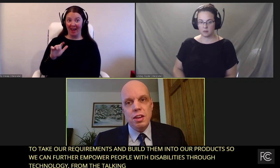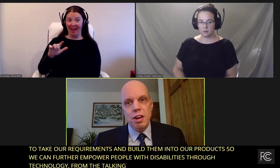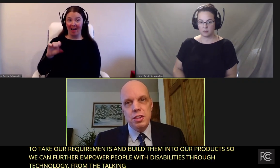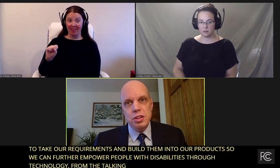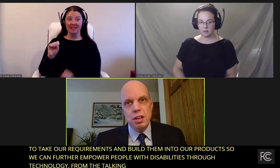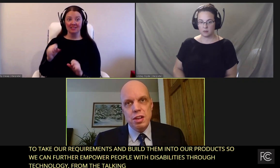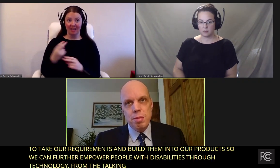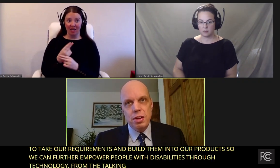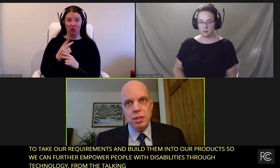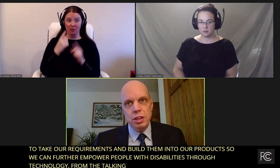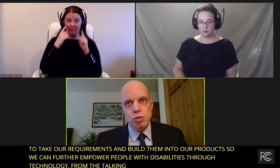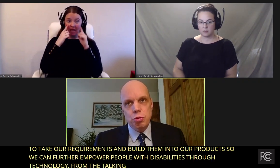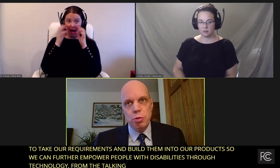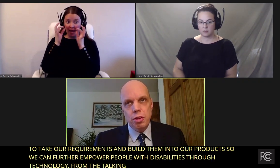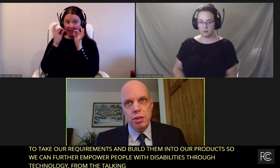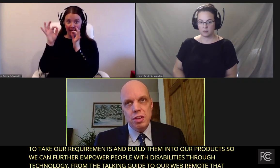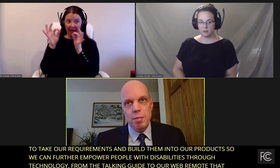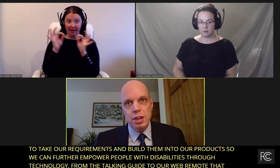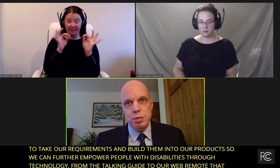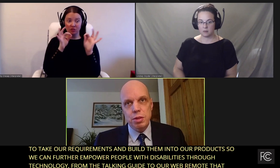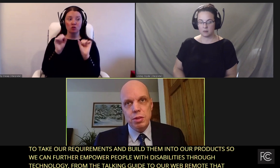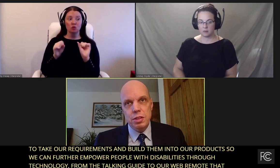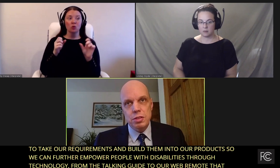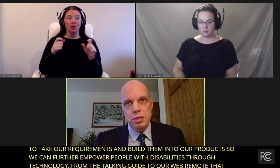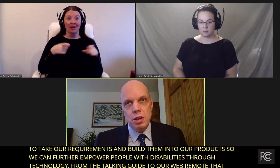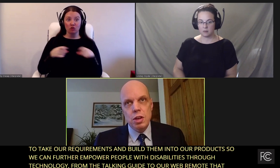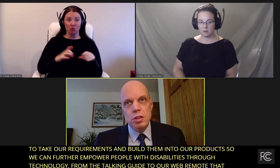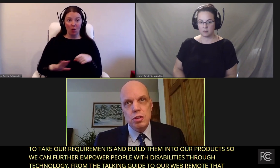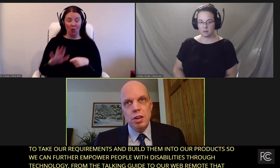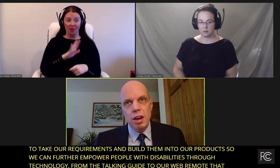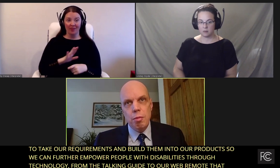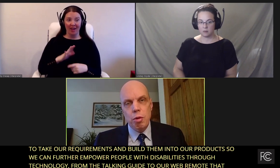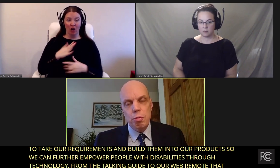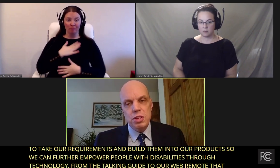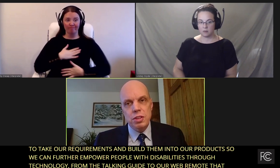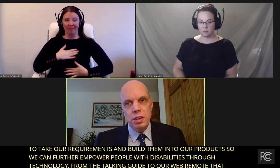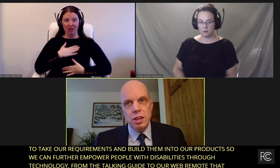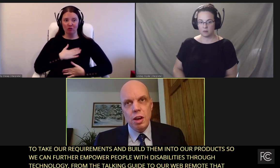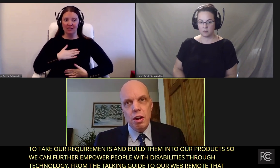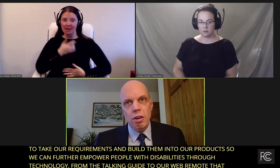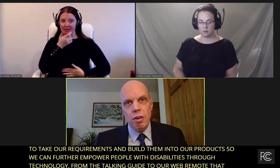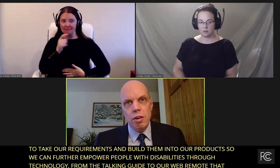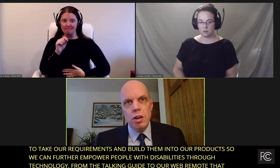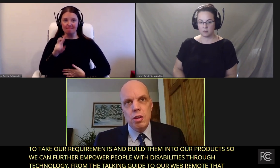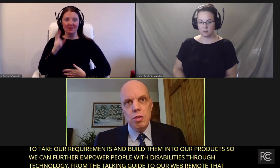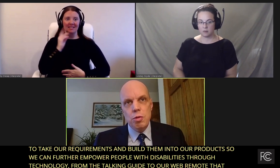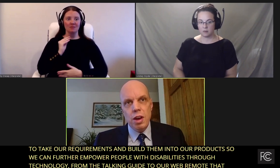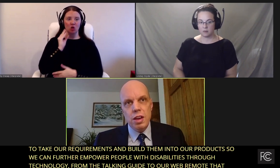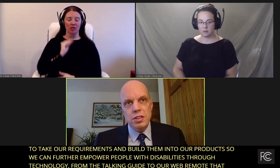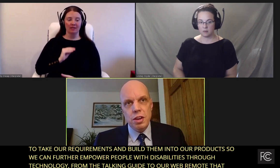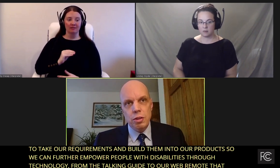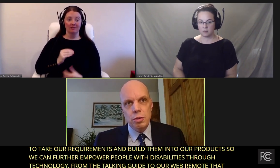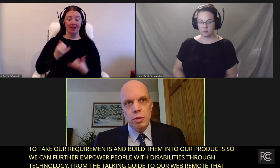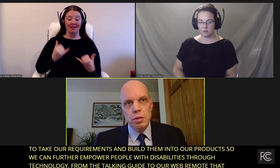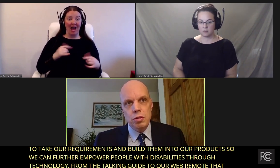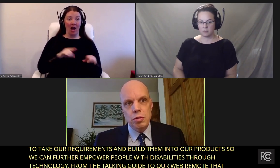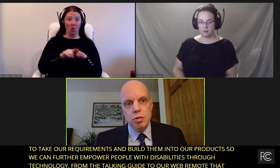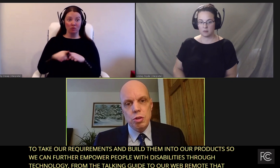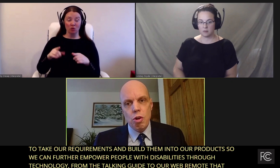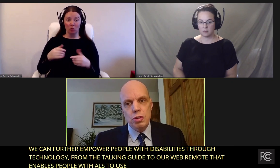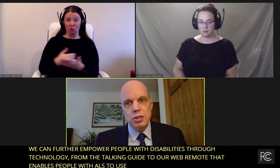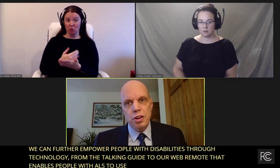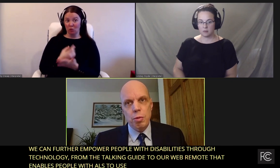technology to independently control their entertainment experience, to now more recently our new ASL